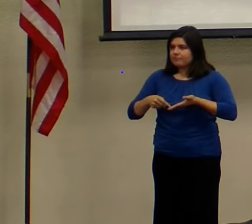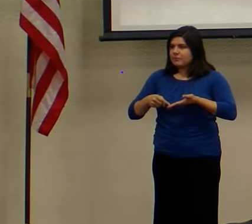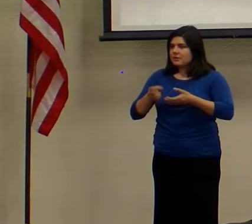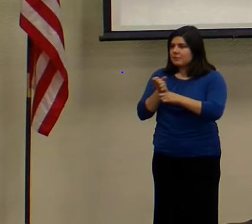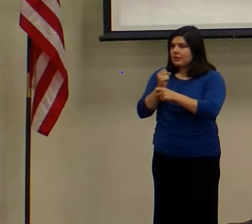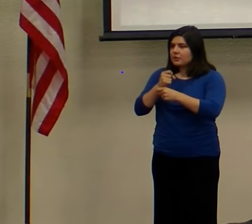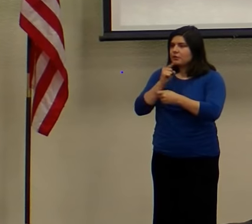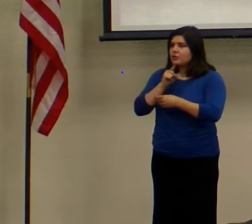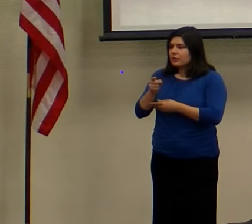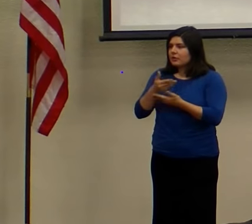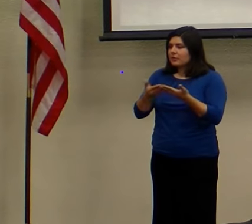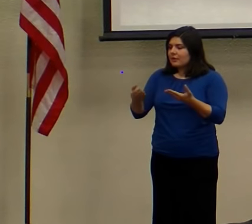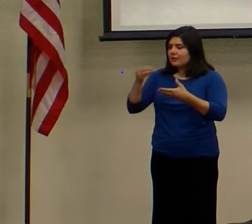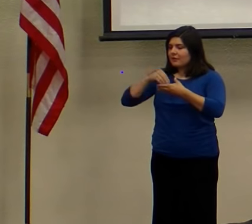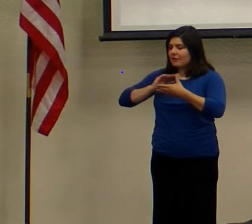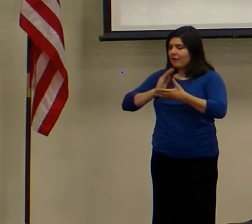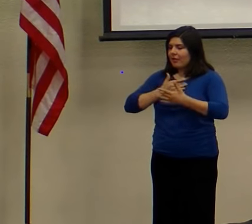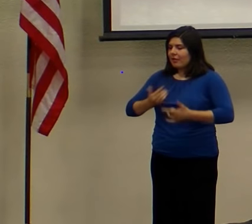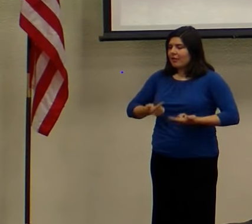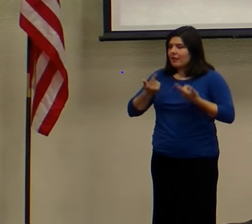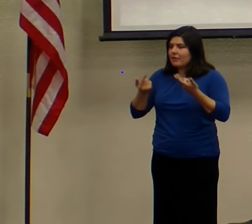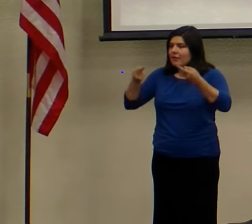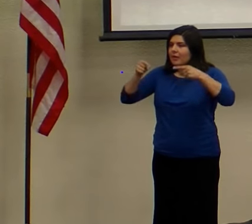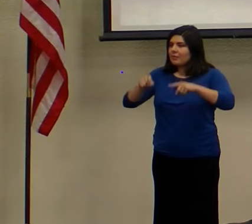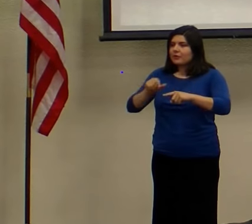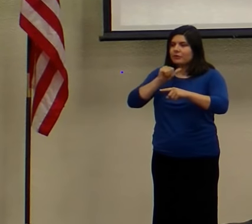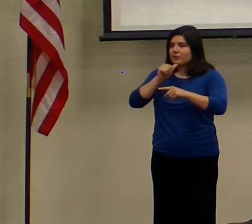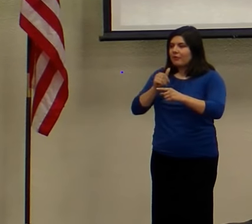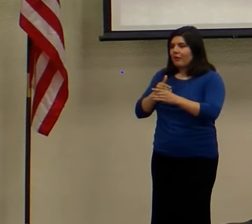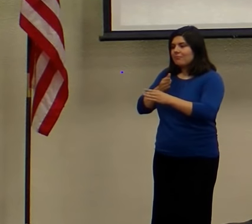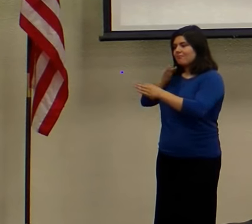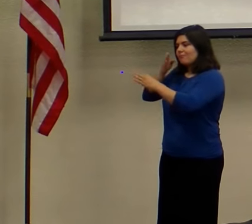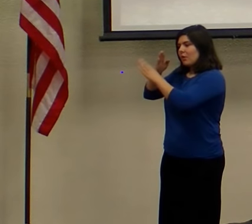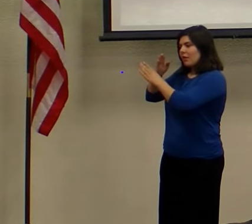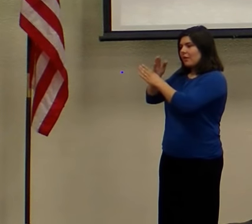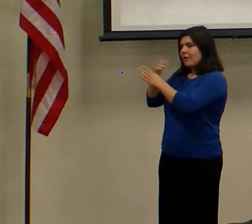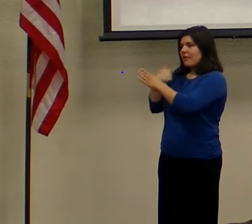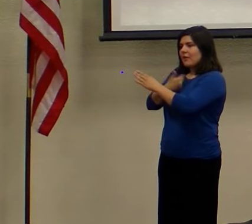in our life don't get in the way of us worshiping our God.